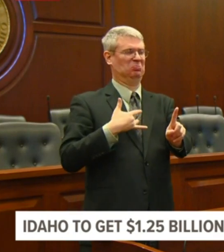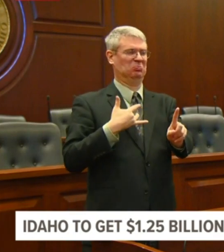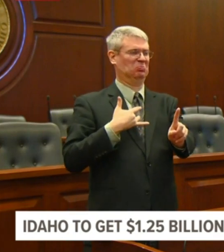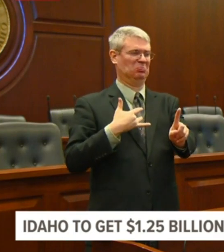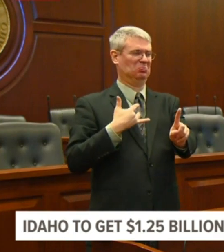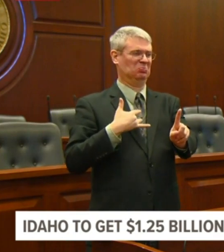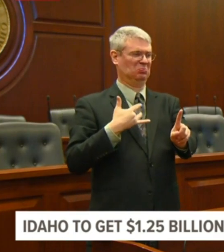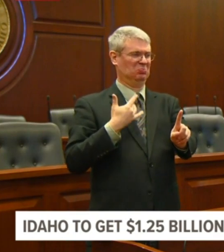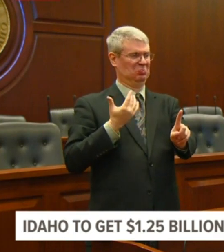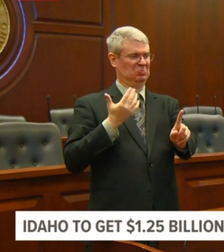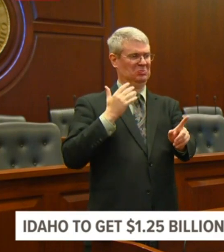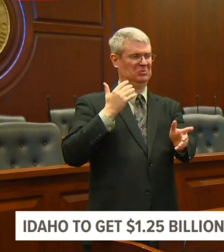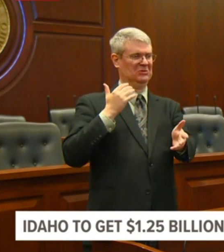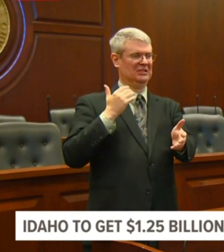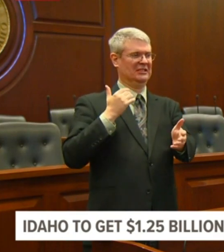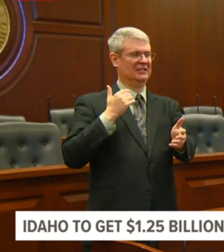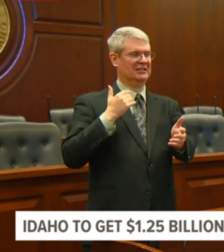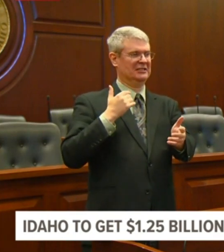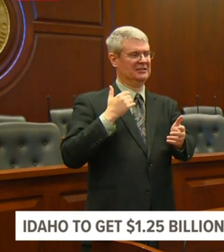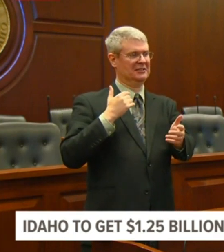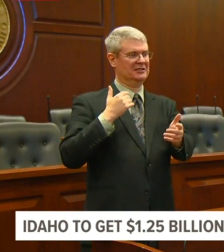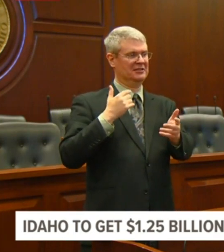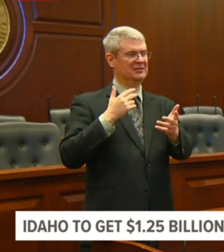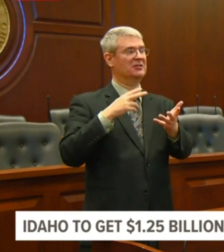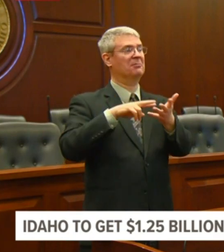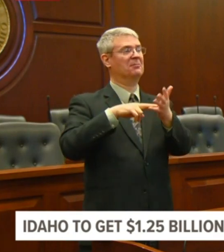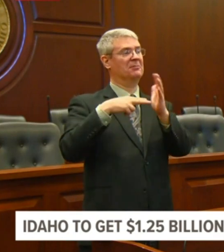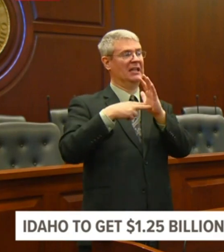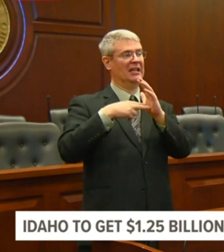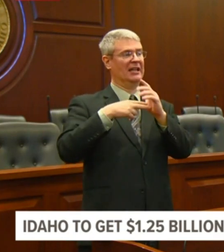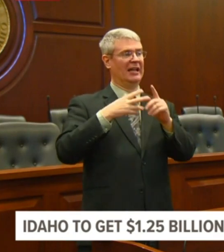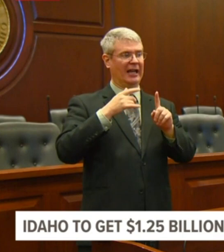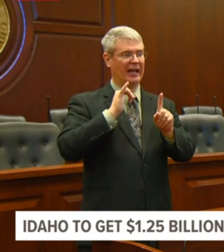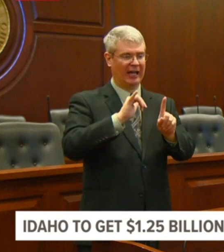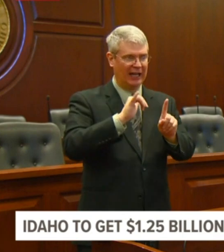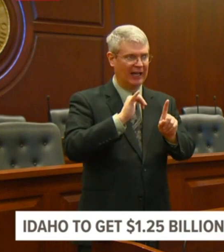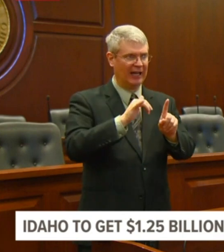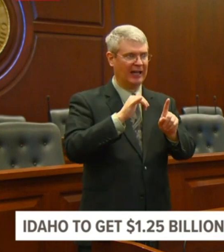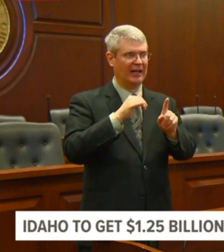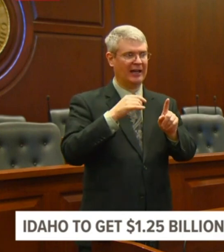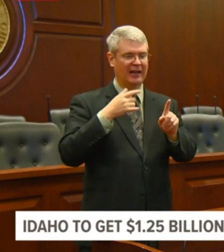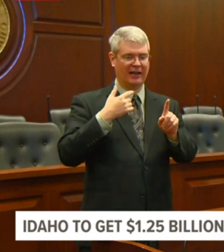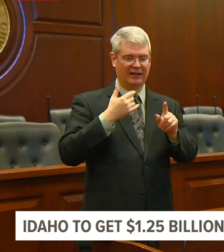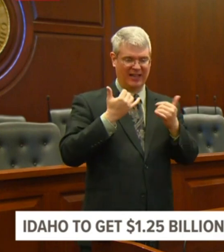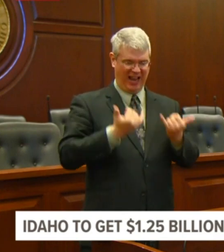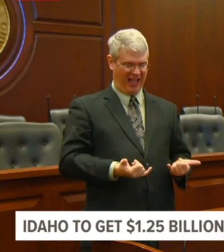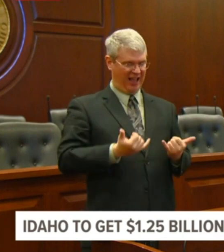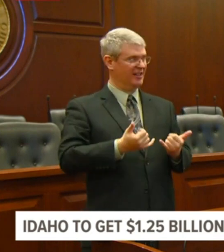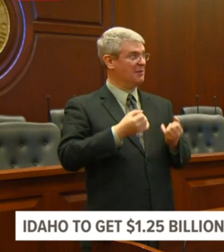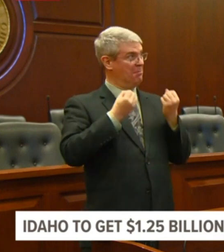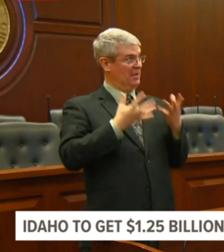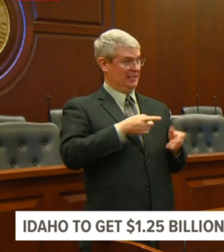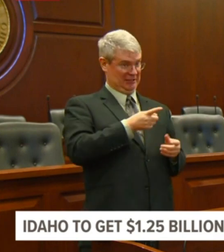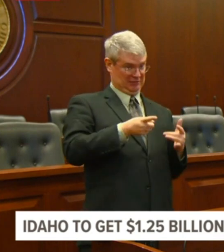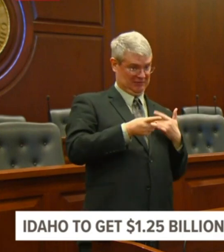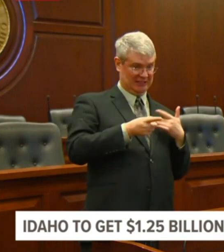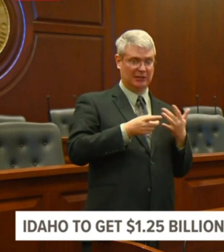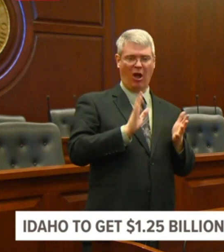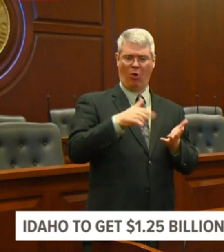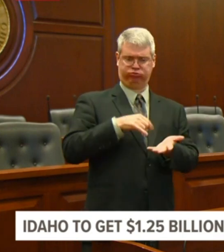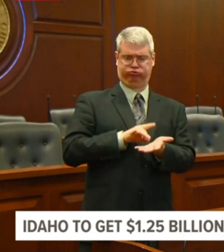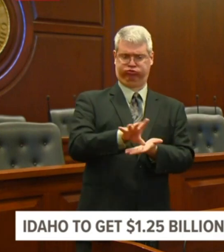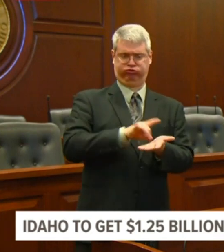waiting in the wings. This flow of cash is coming from the federal government through unemployment or through any of these other programs.